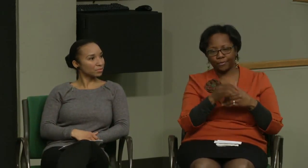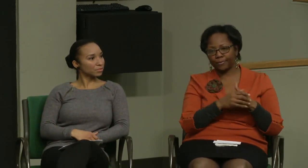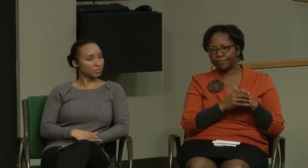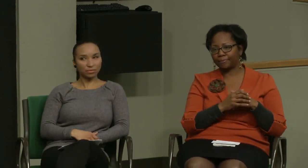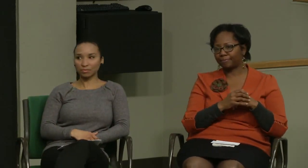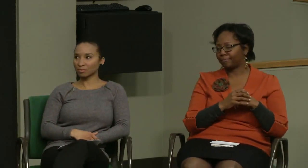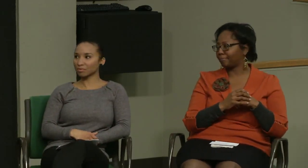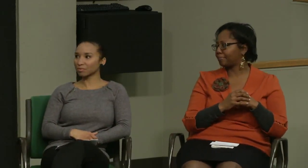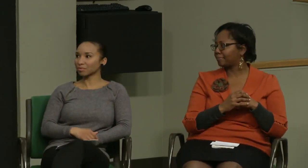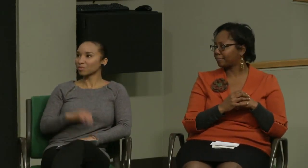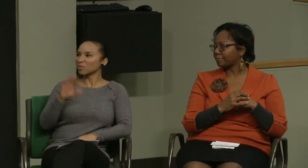all focus on professional development.